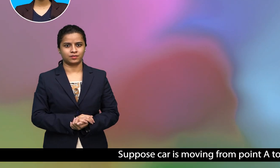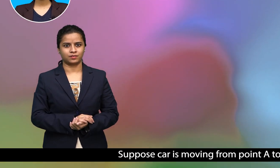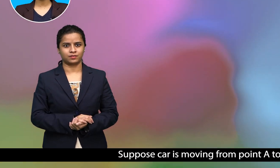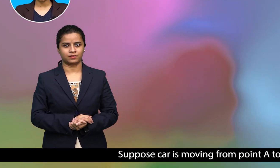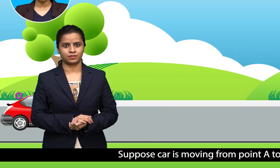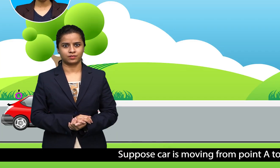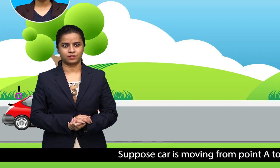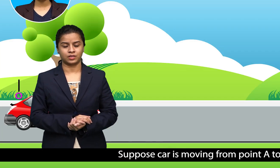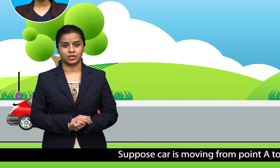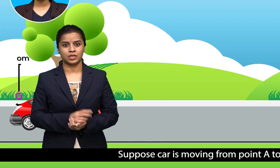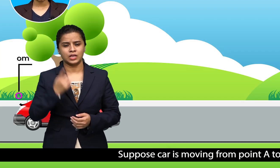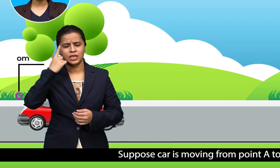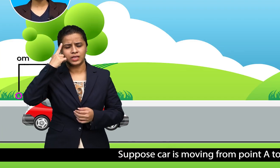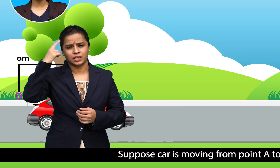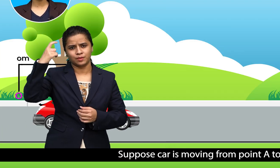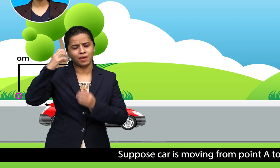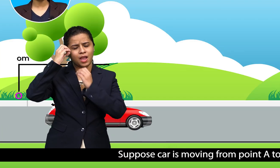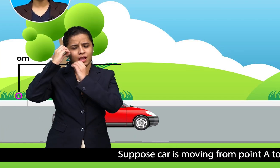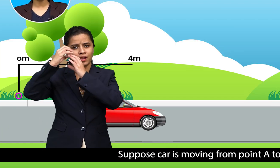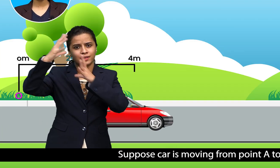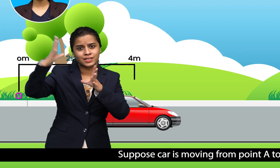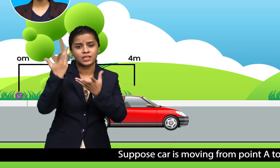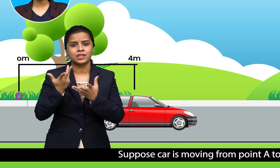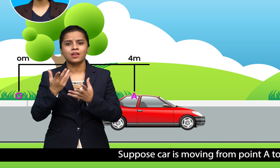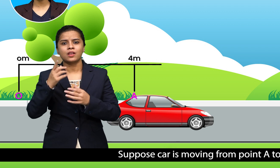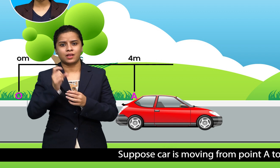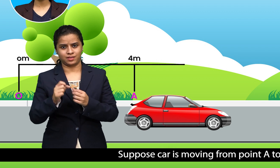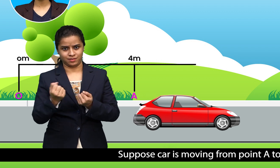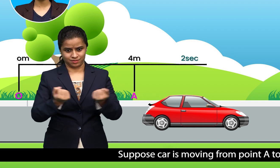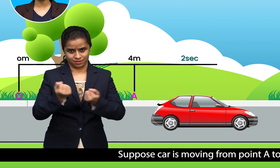suppose a car is moving from point a to c